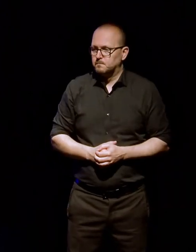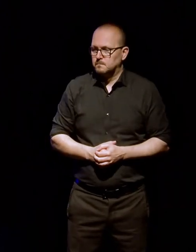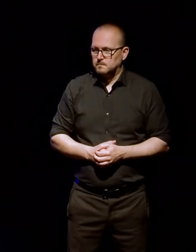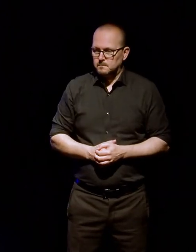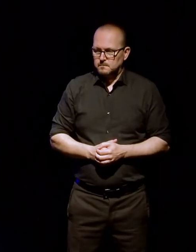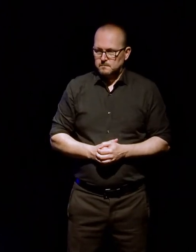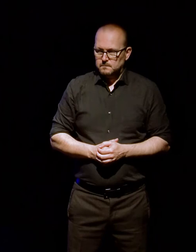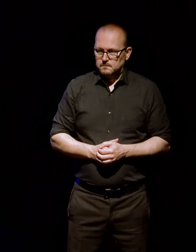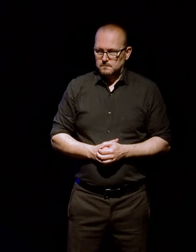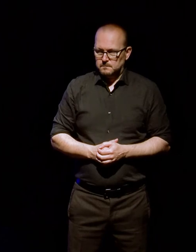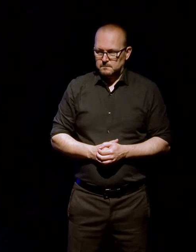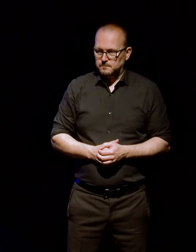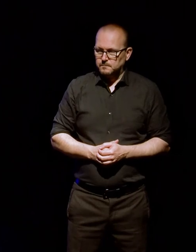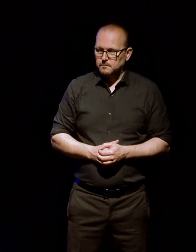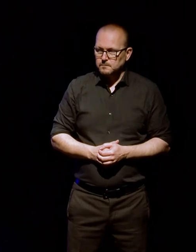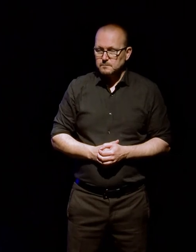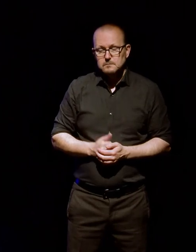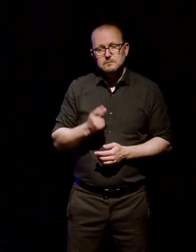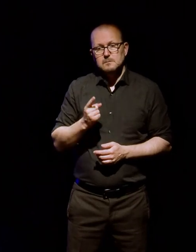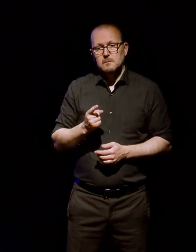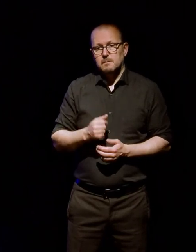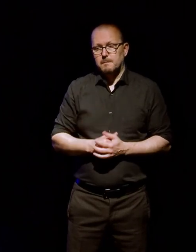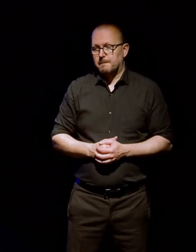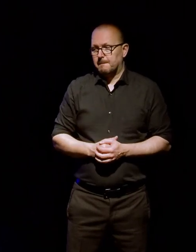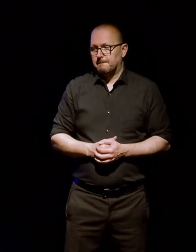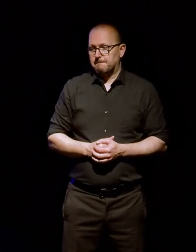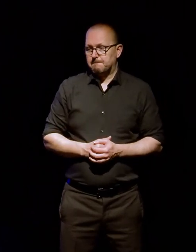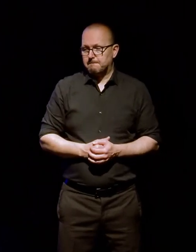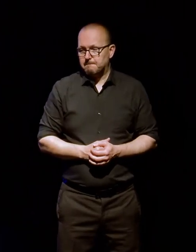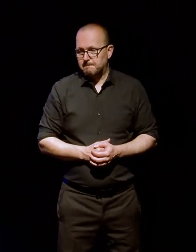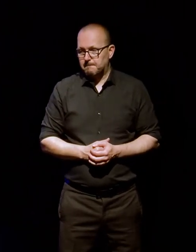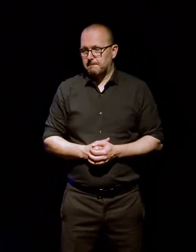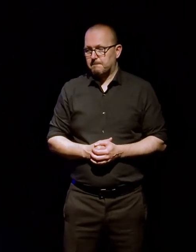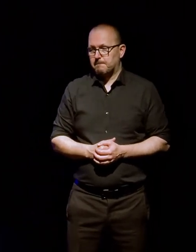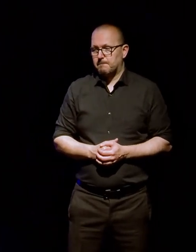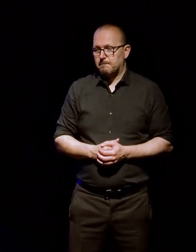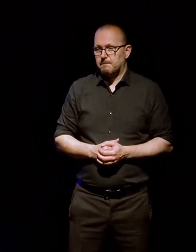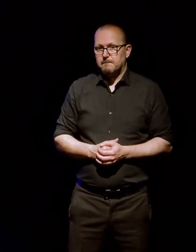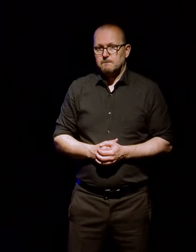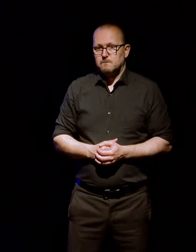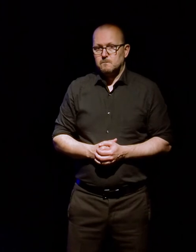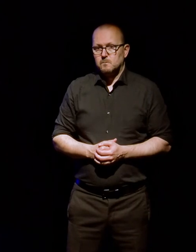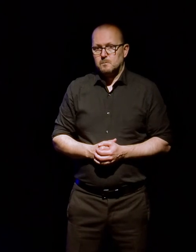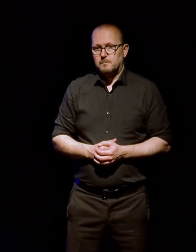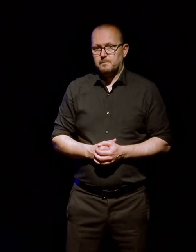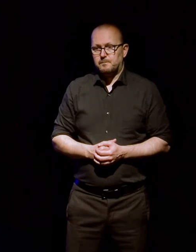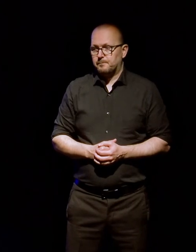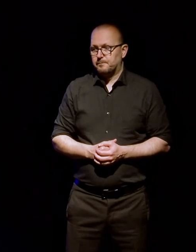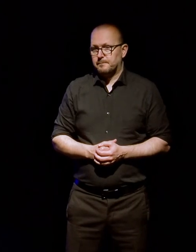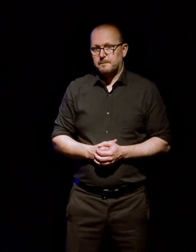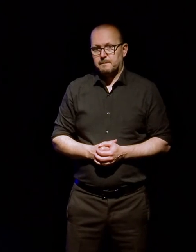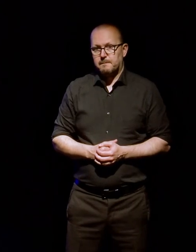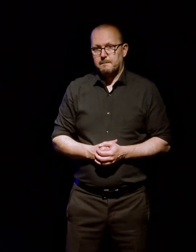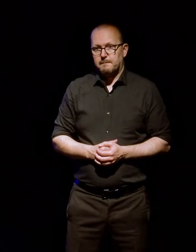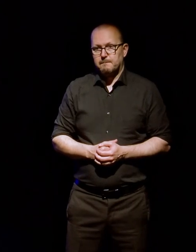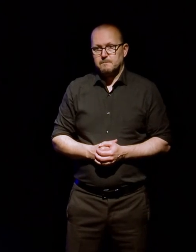Um, and, and one of the really kind of interesting things, and I'll just show this briefly, is when you do download your Facebook, you get all of these options.